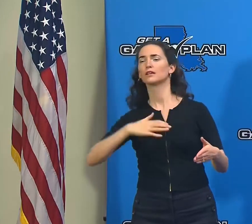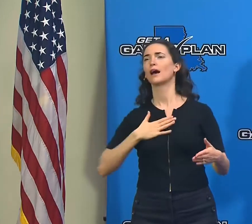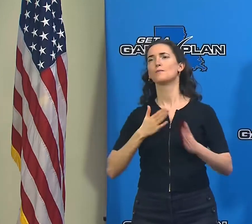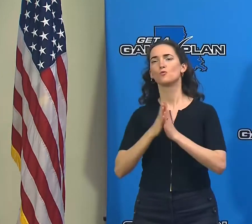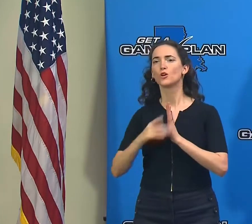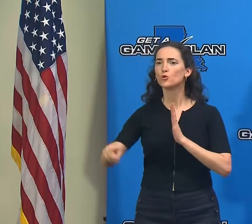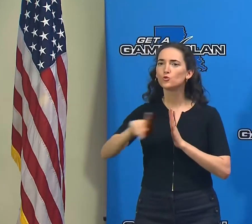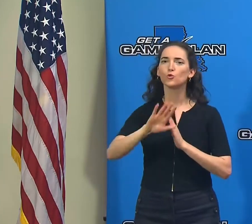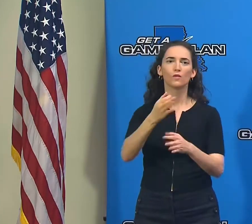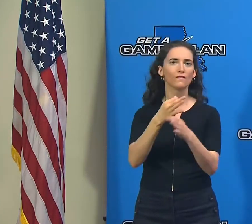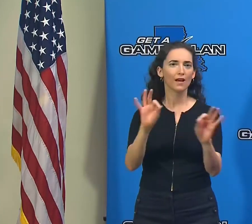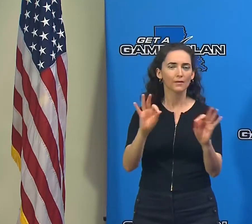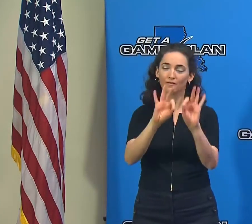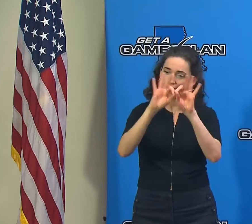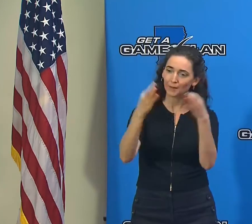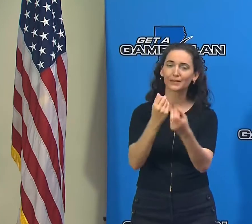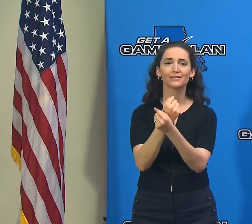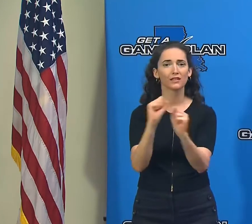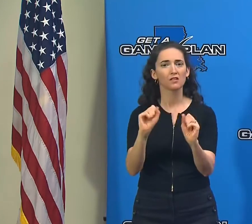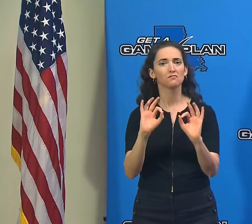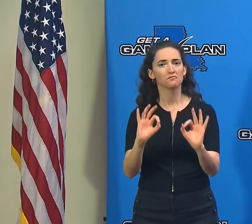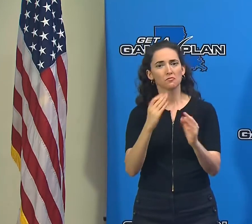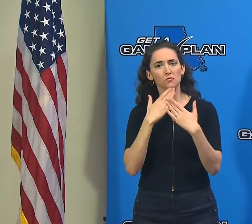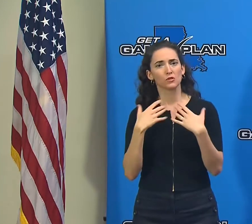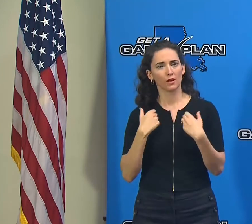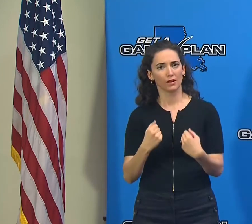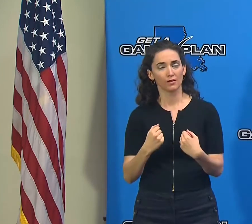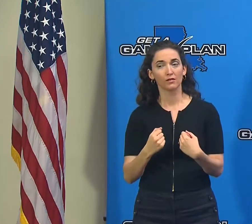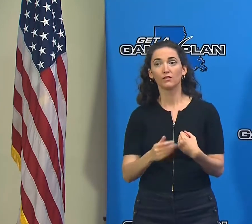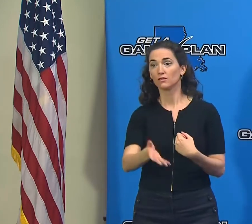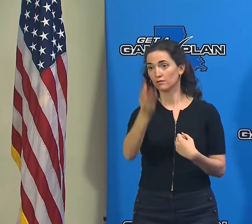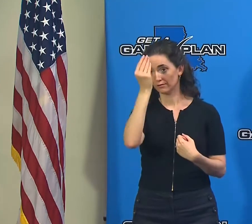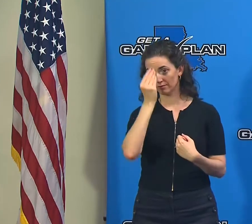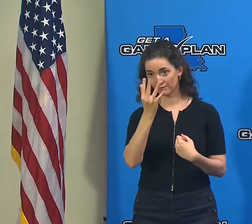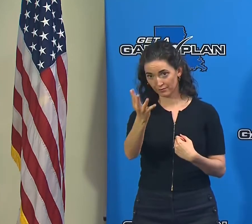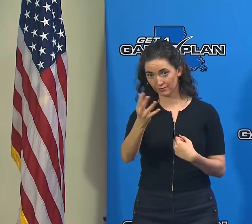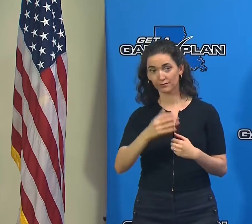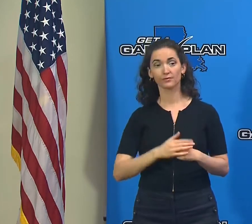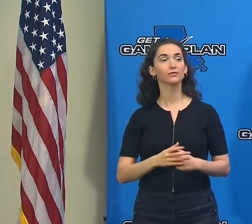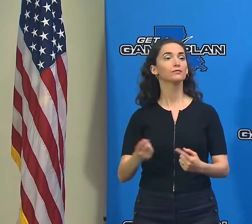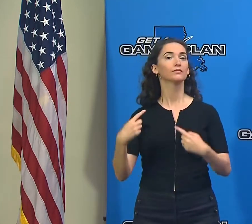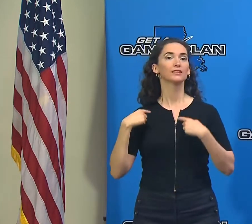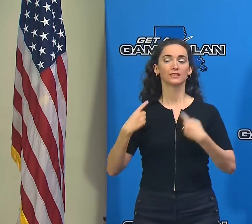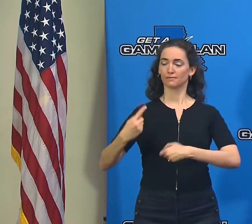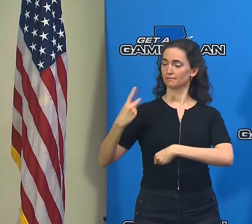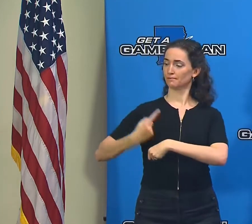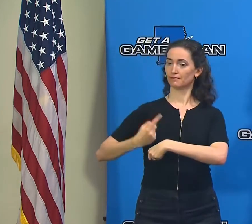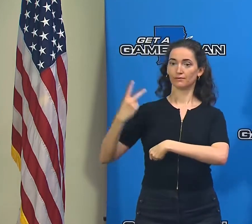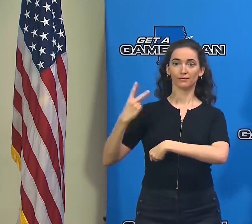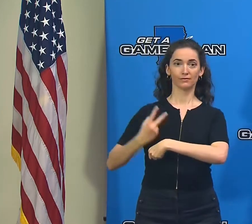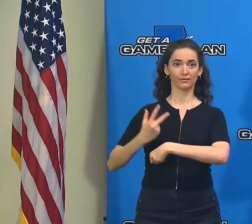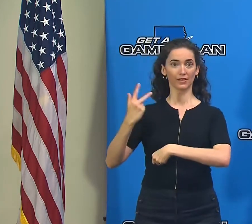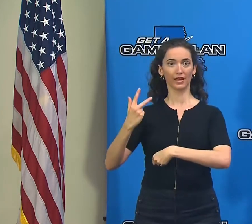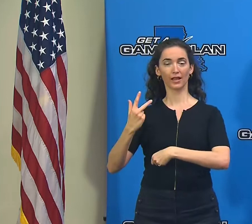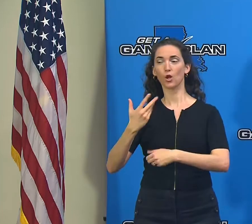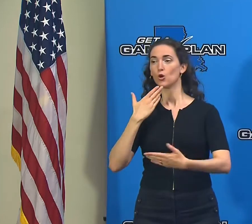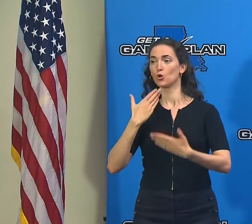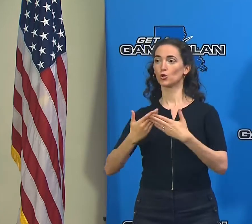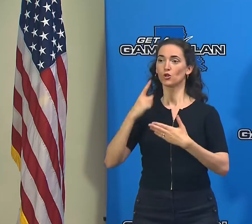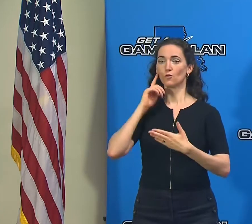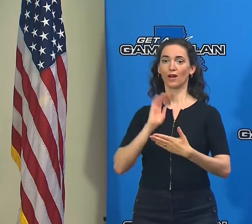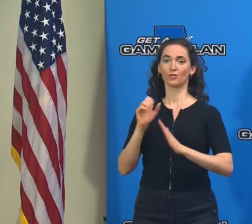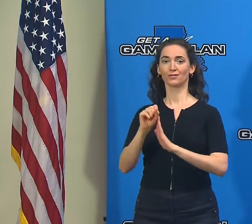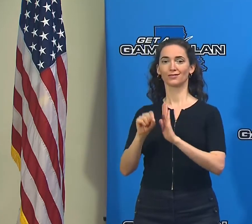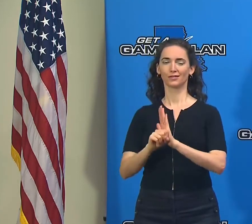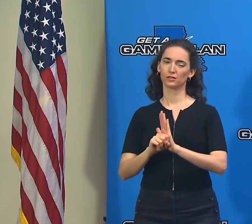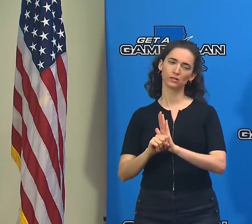safe and well. What I can tell you is that the last couple days have not been good for our state and for the